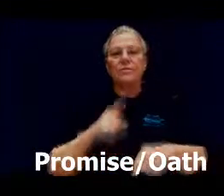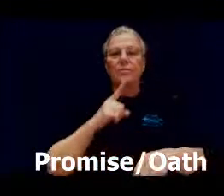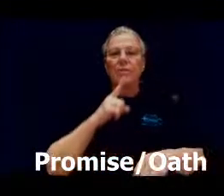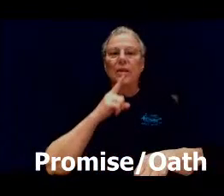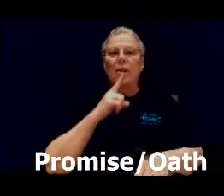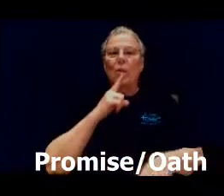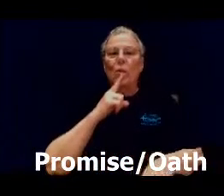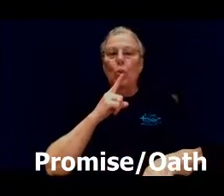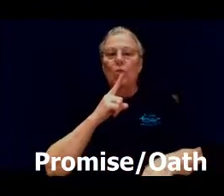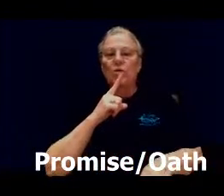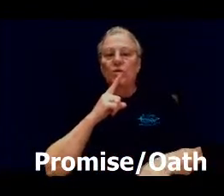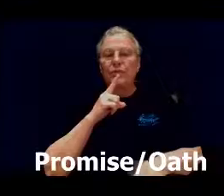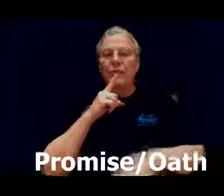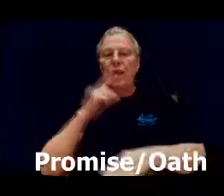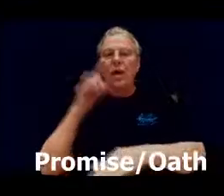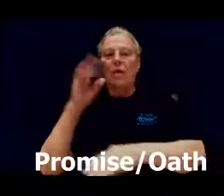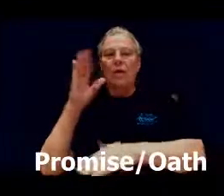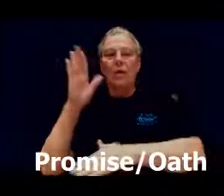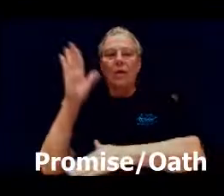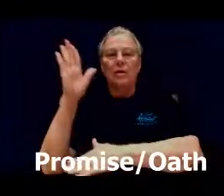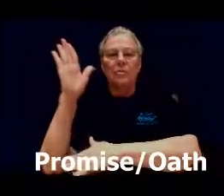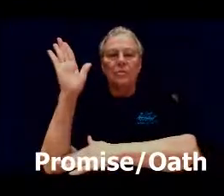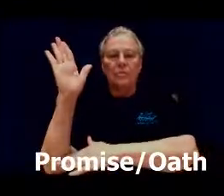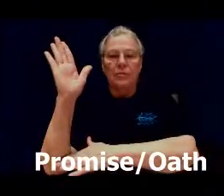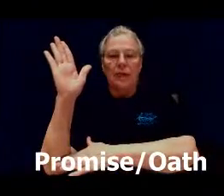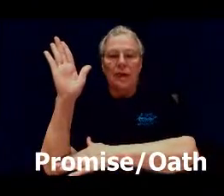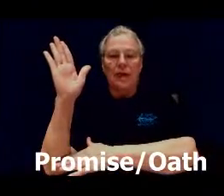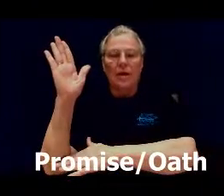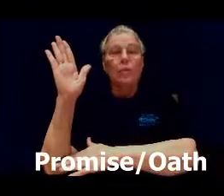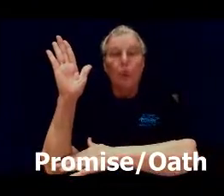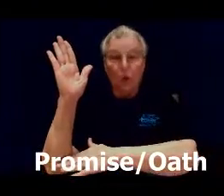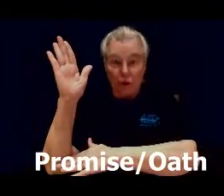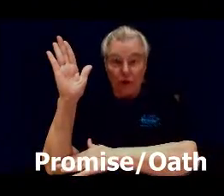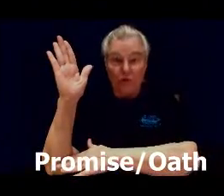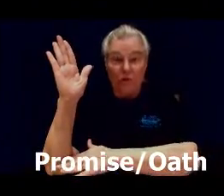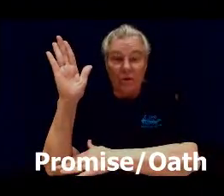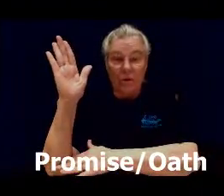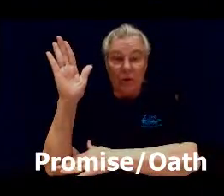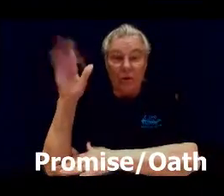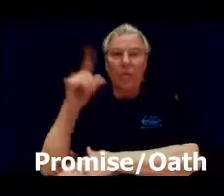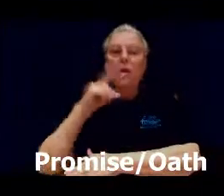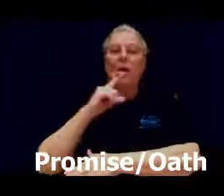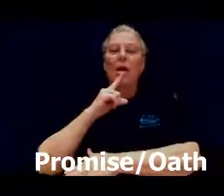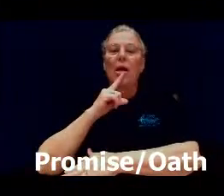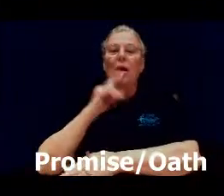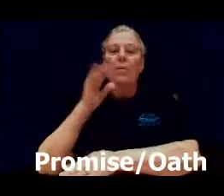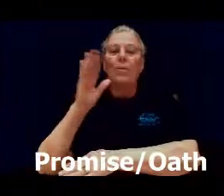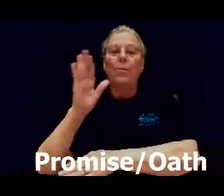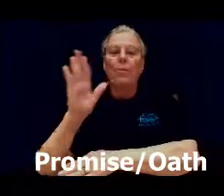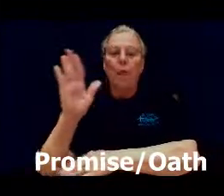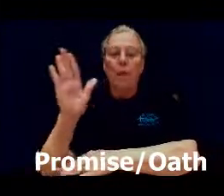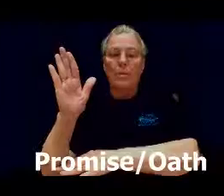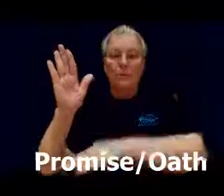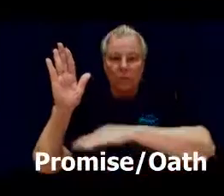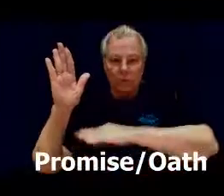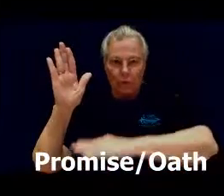promise words from the mouth and like you're putting your hands on the Bible promise so you